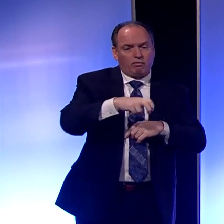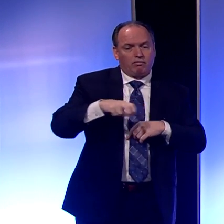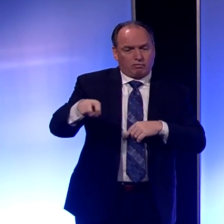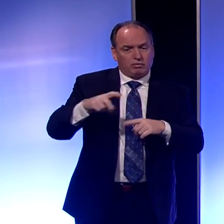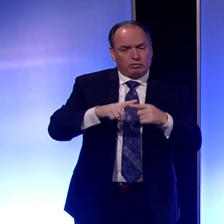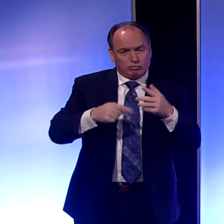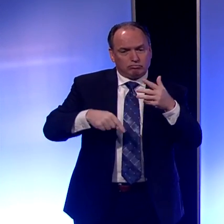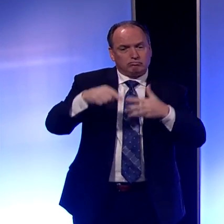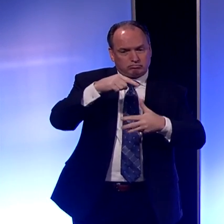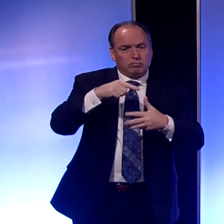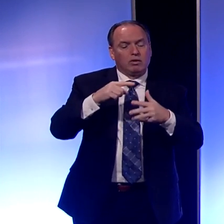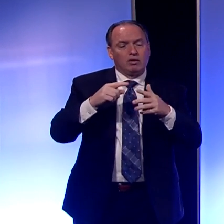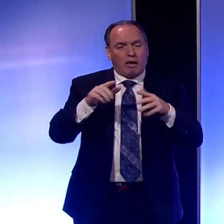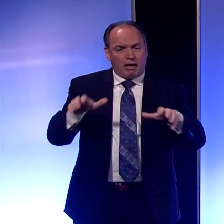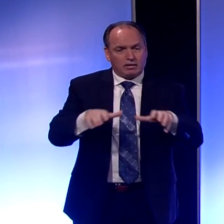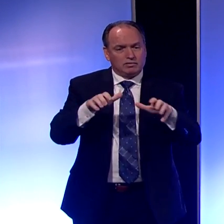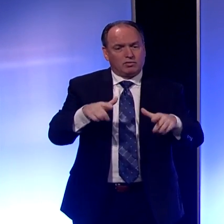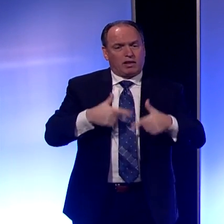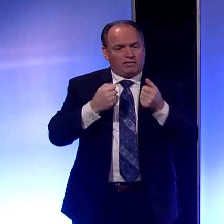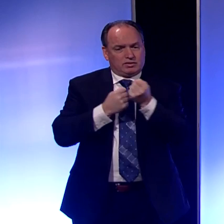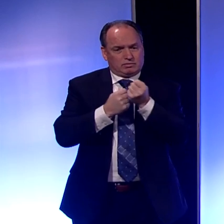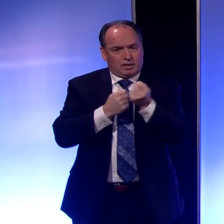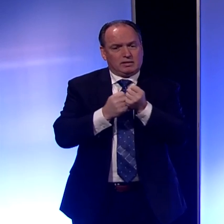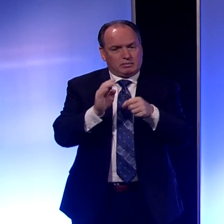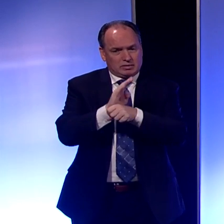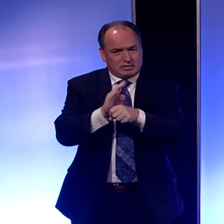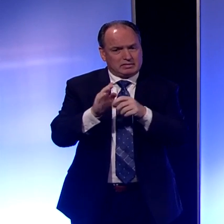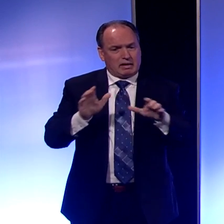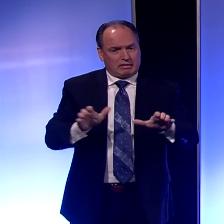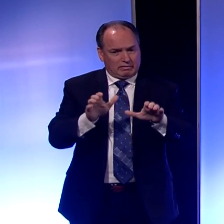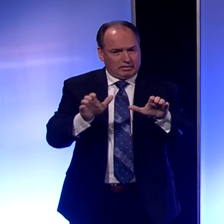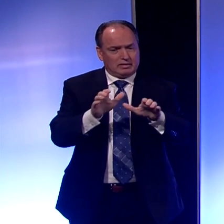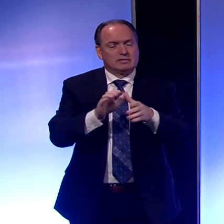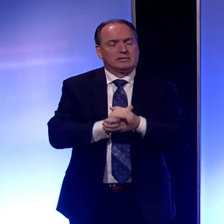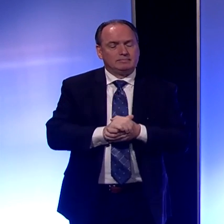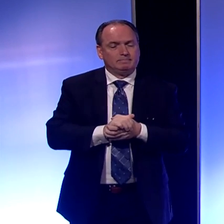-mentioned activities or life-sustaining business activities.